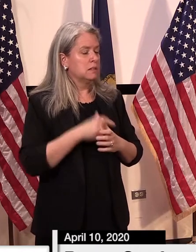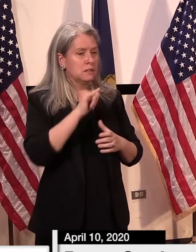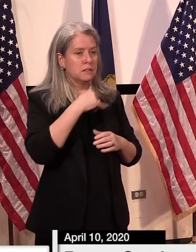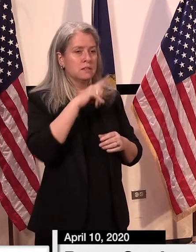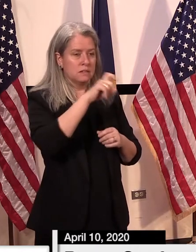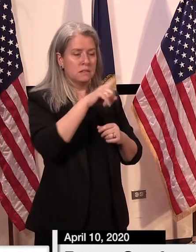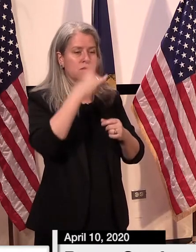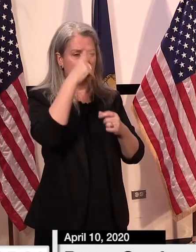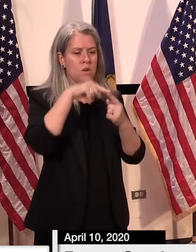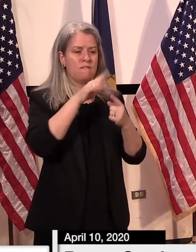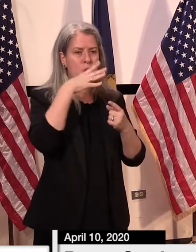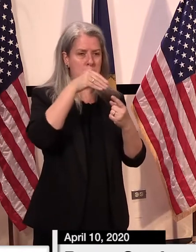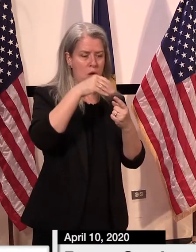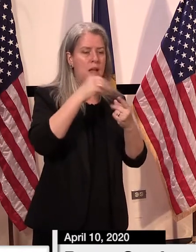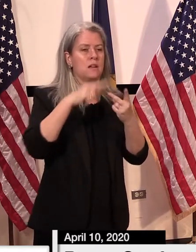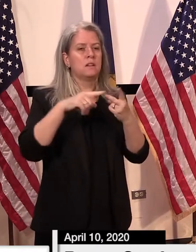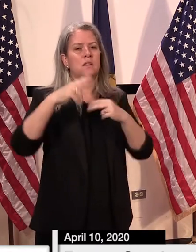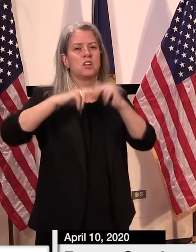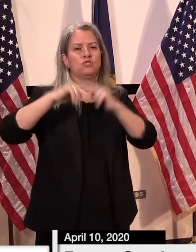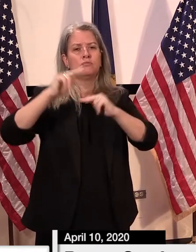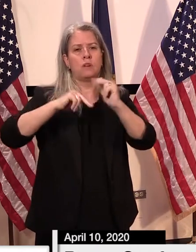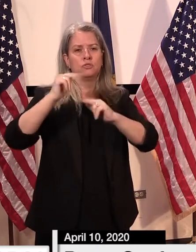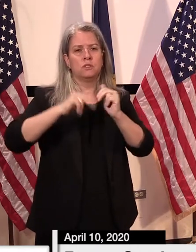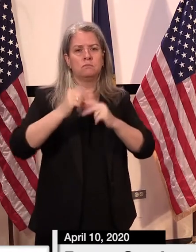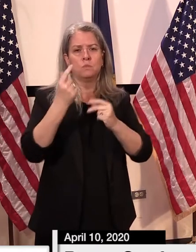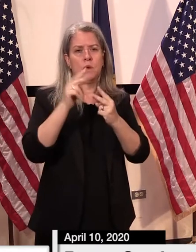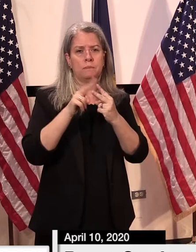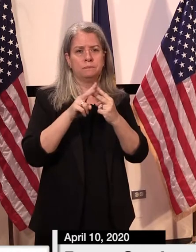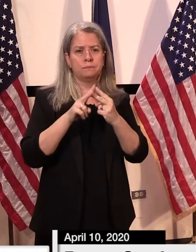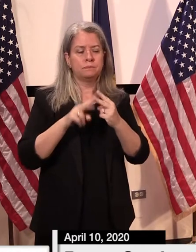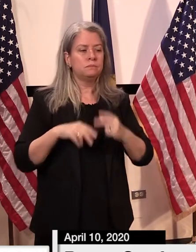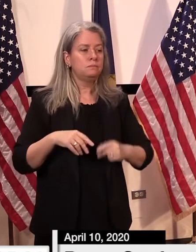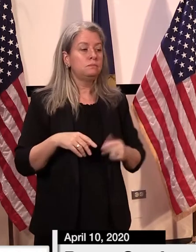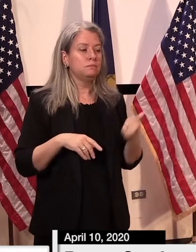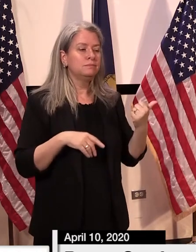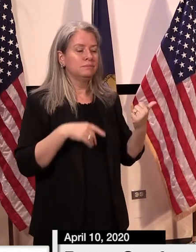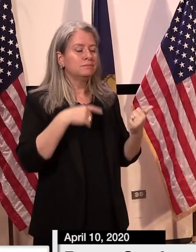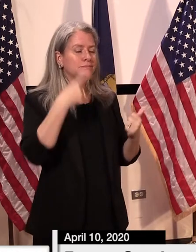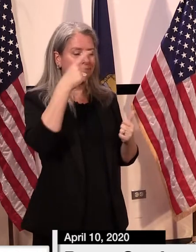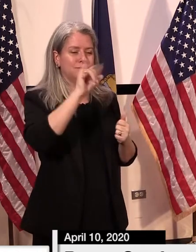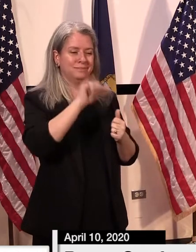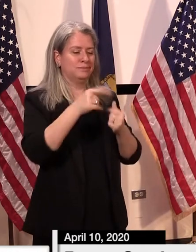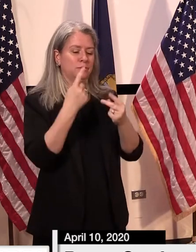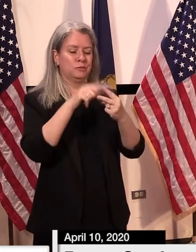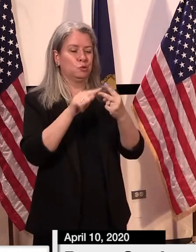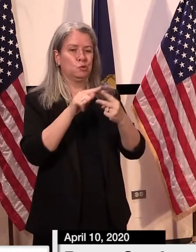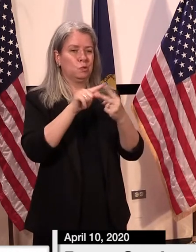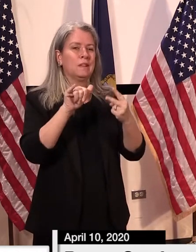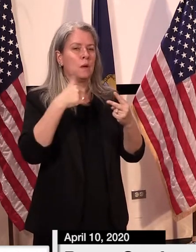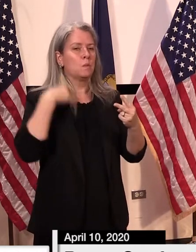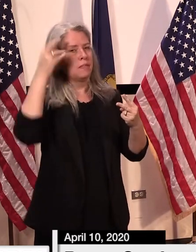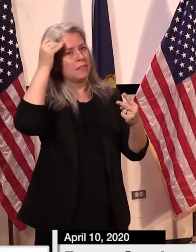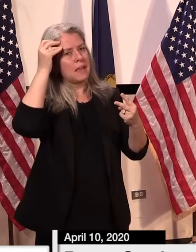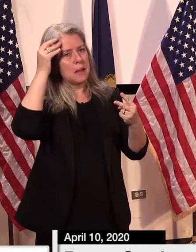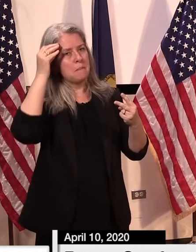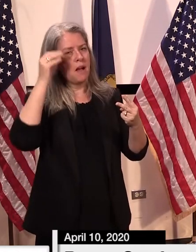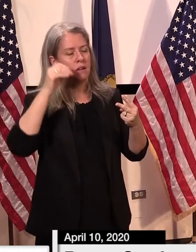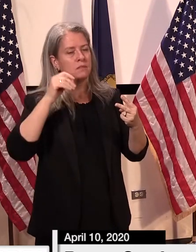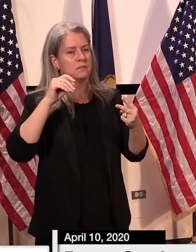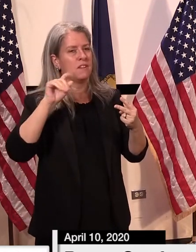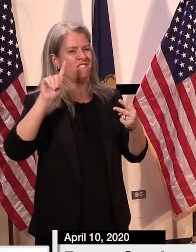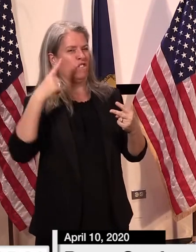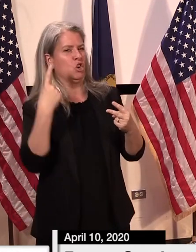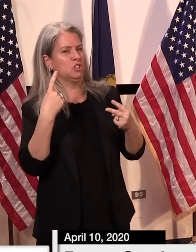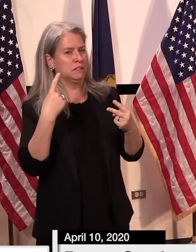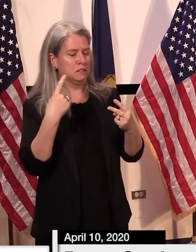construction industry. Thank you. Yeah, uh, you hit on, uh, probably two sectors that, we're thinking about at this point in